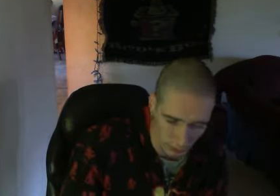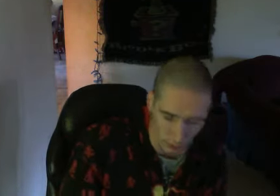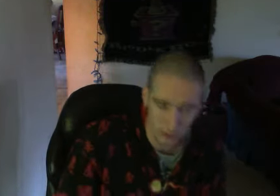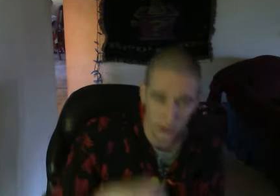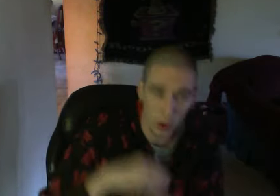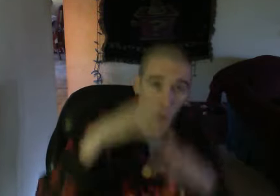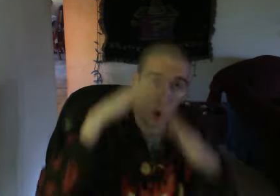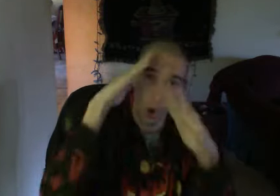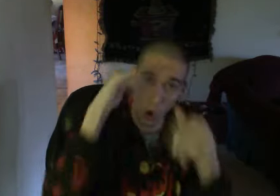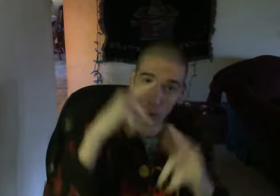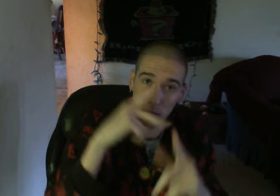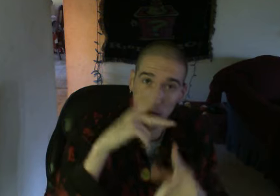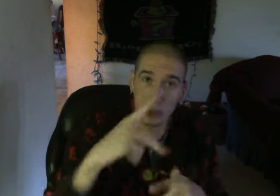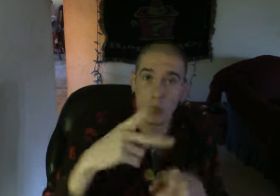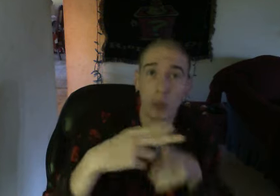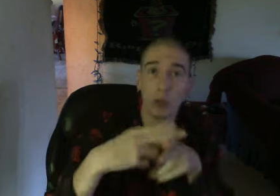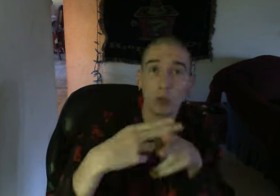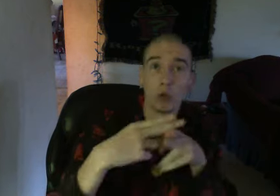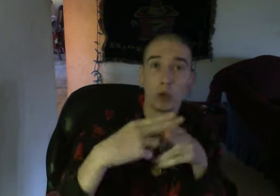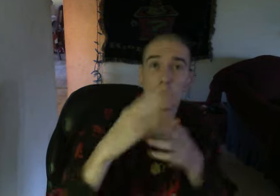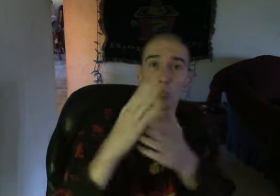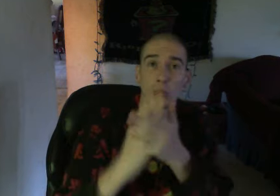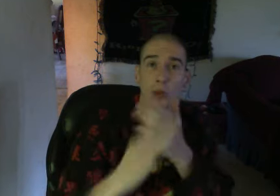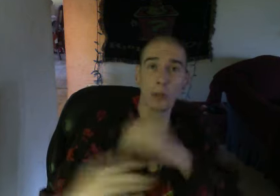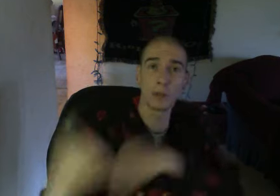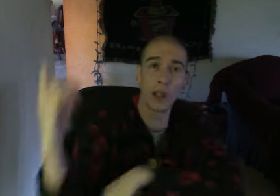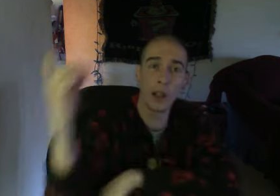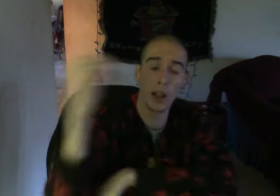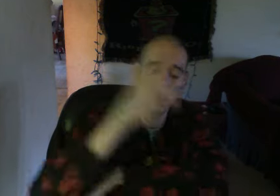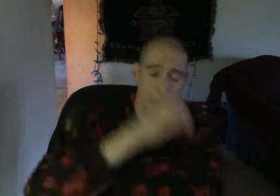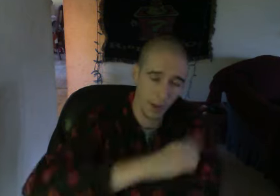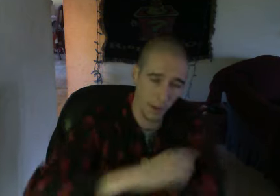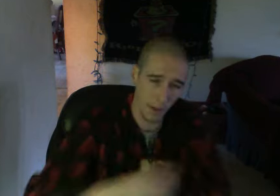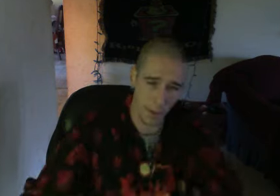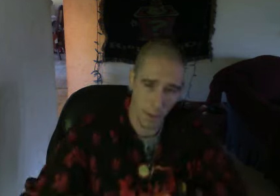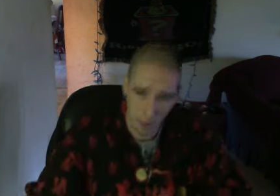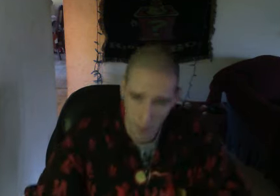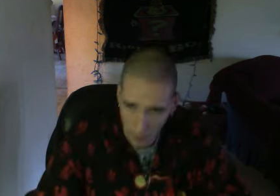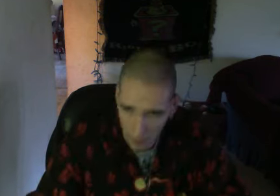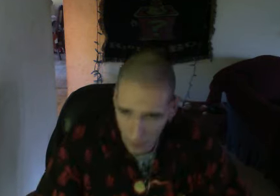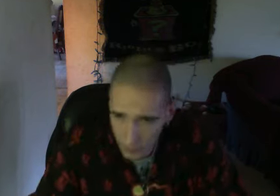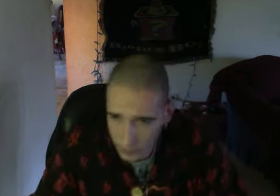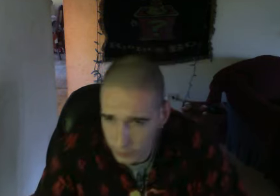And I hope to see you soon someday I'm just sitting here